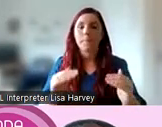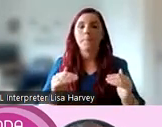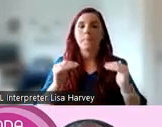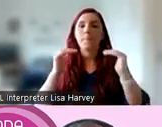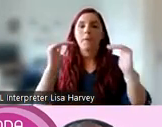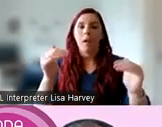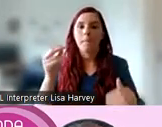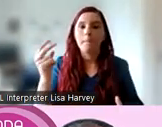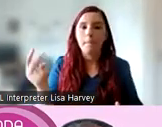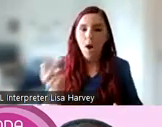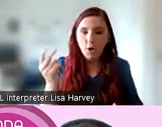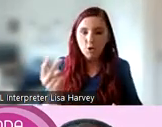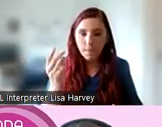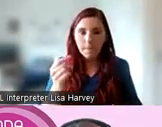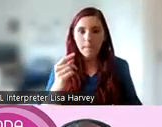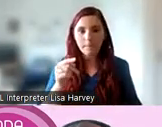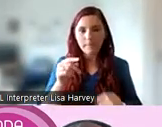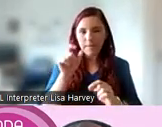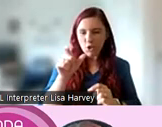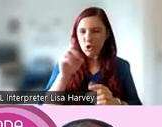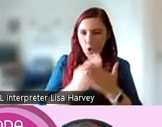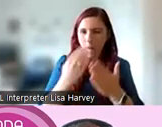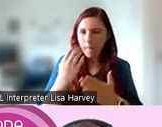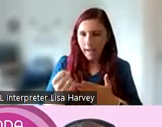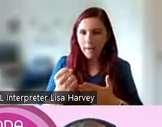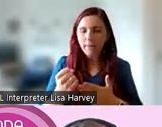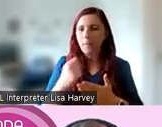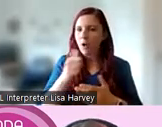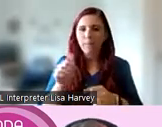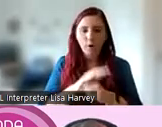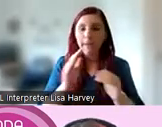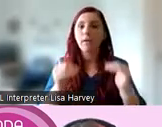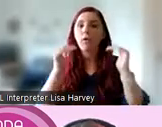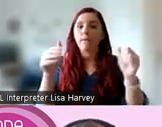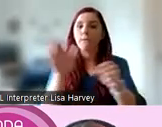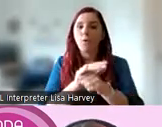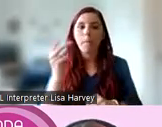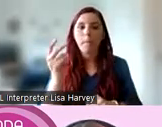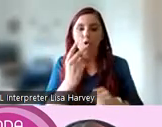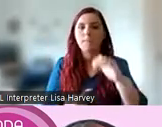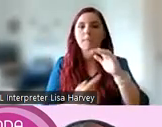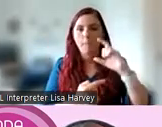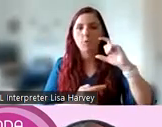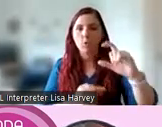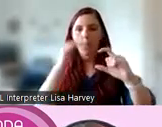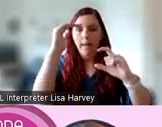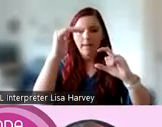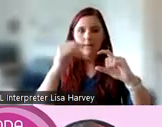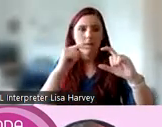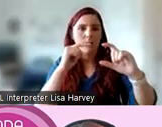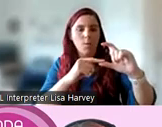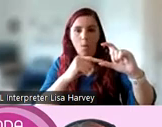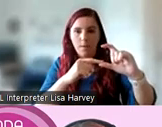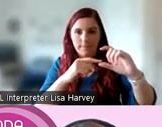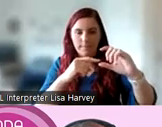partnership here, but it's not a full partnership. Full partnership comes at the top two levels. So the second from the top refers